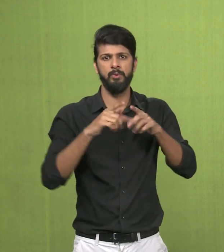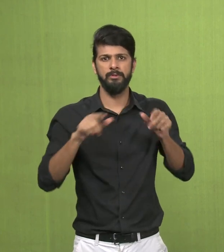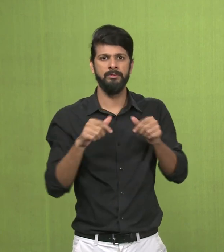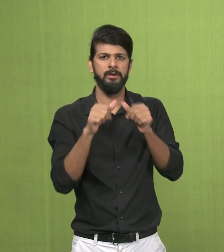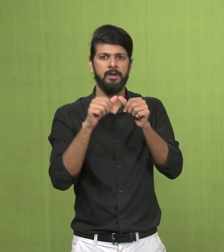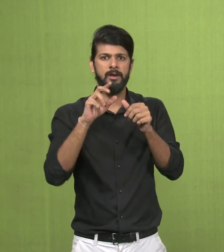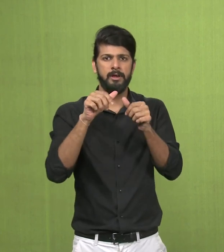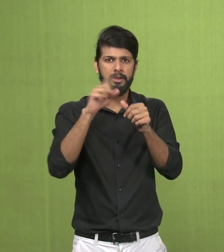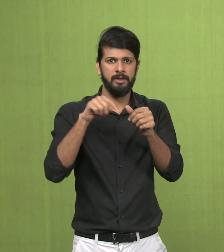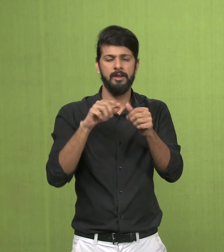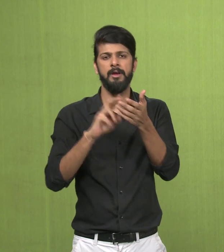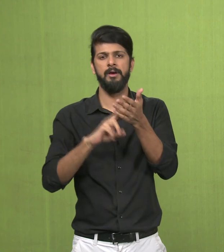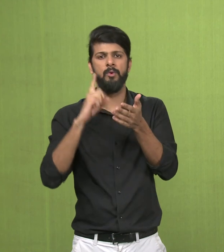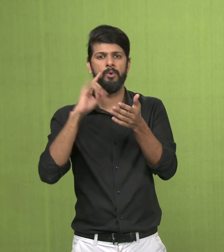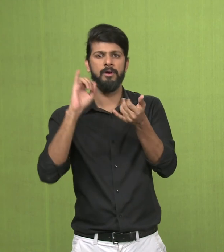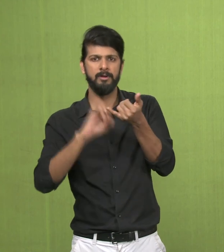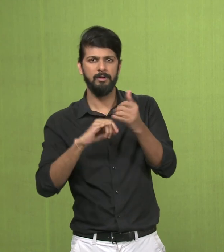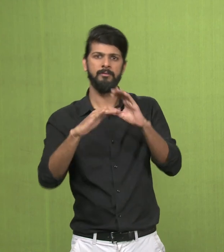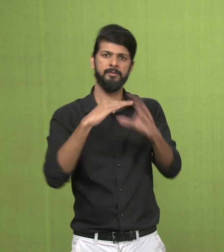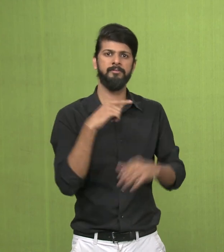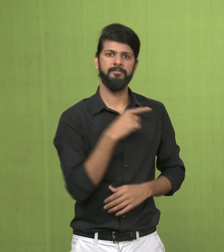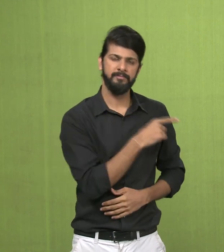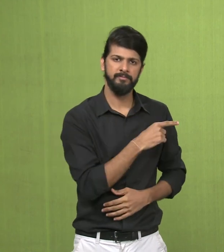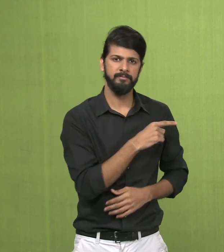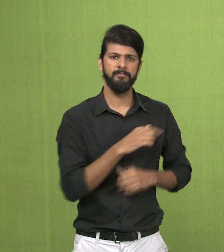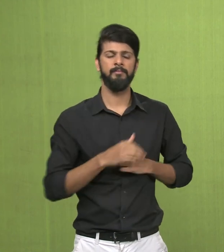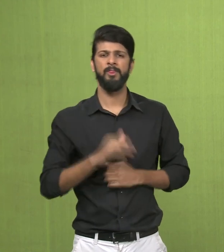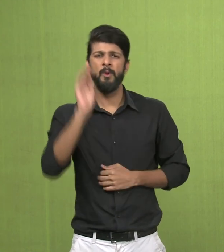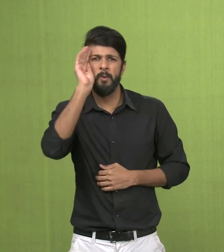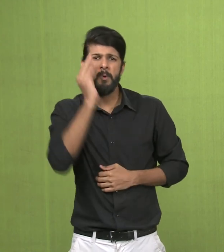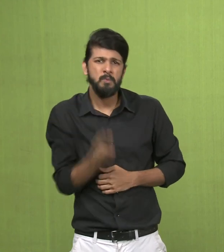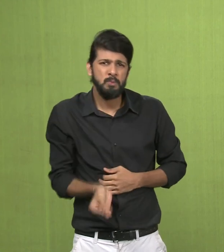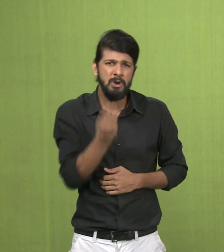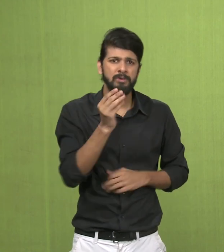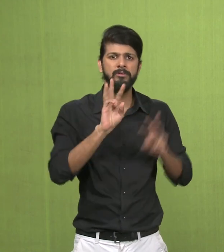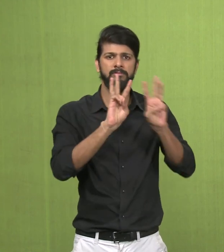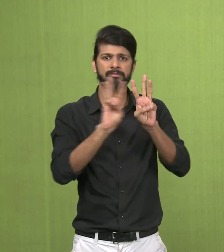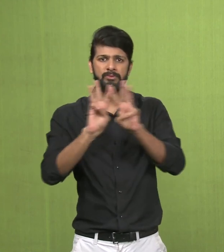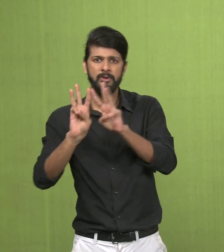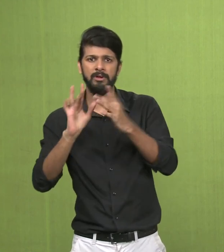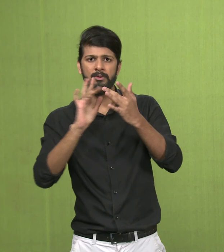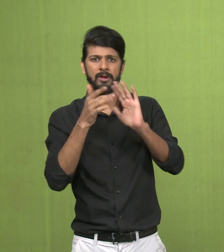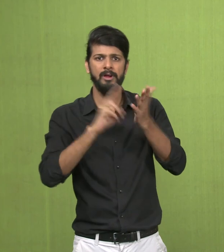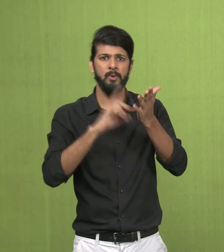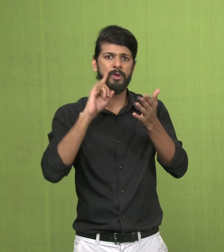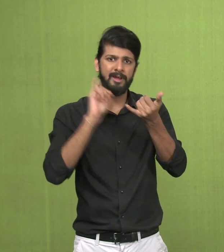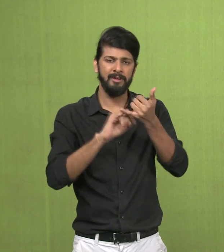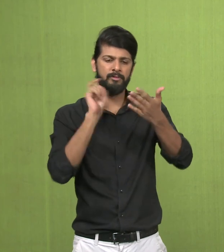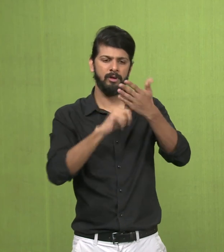nios.ac.in. For more information, you may